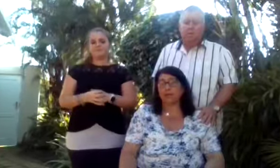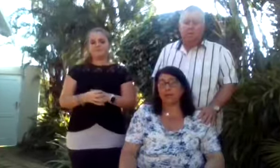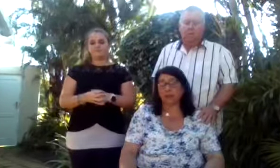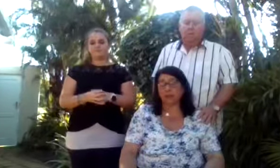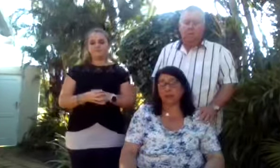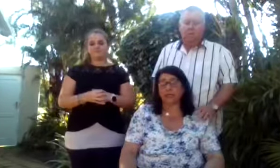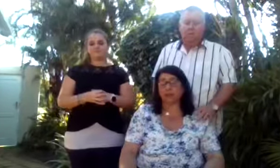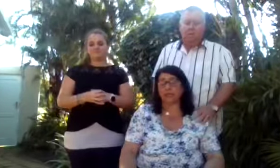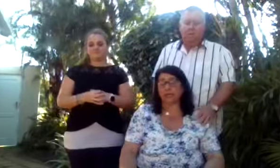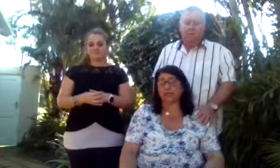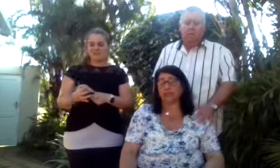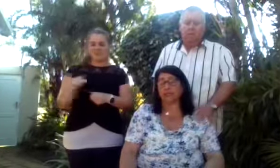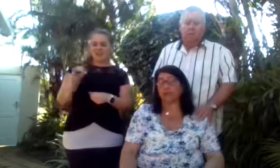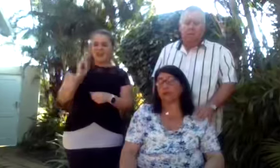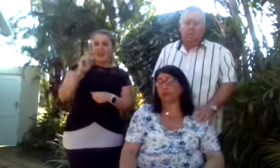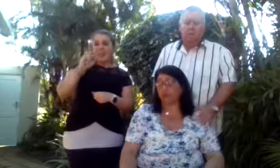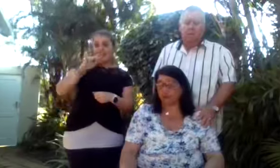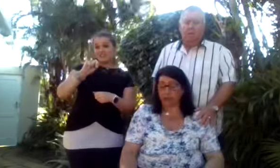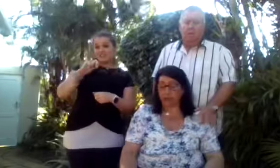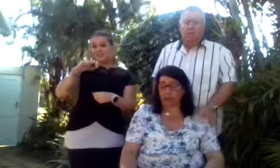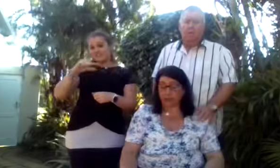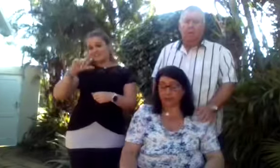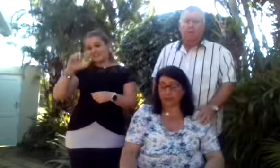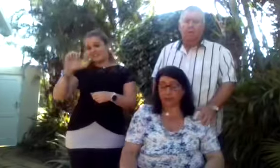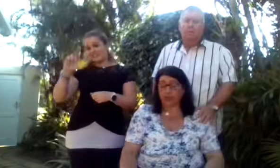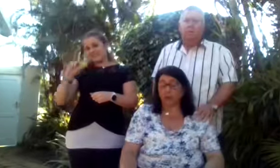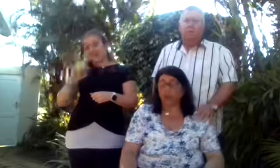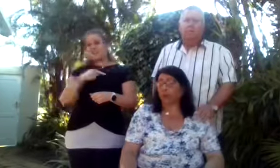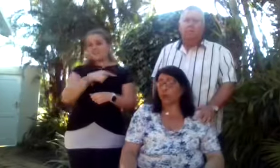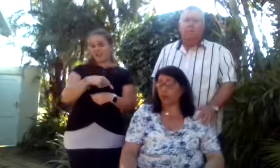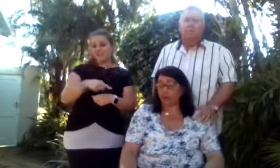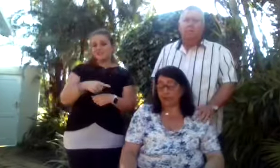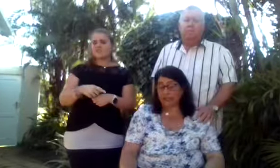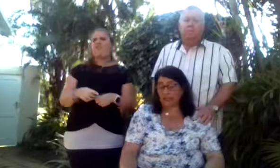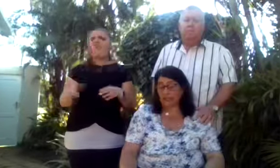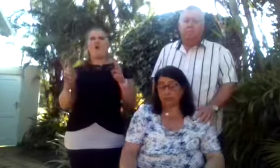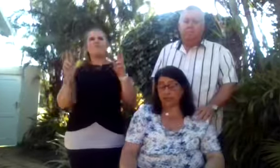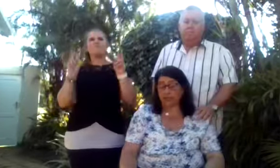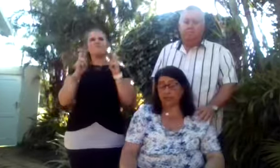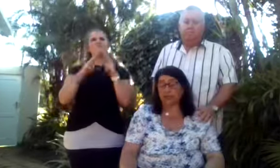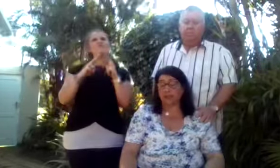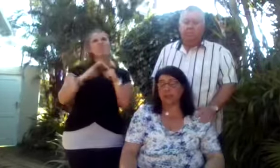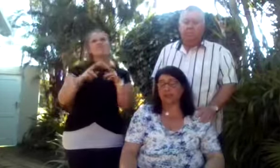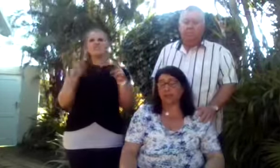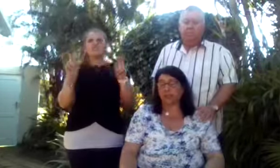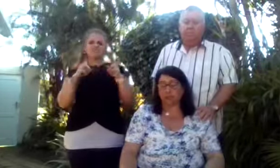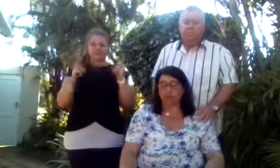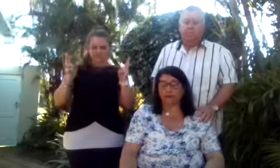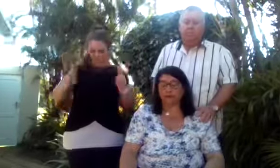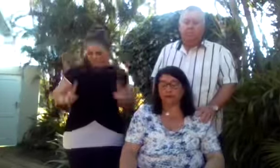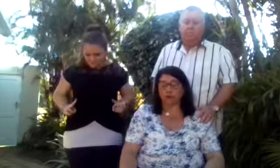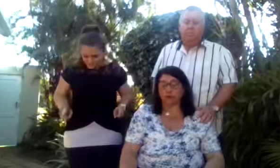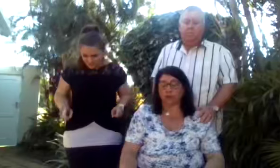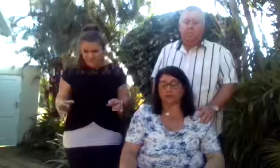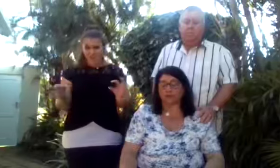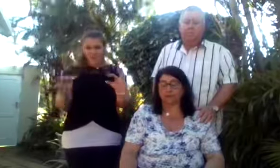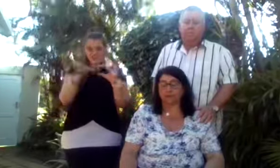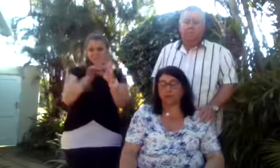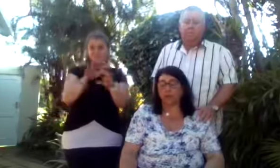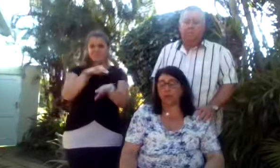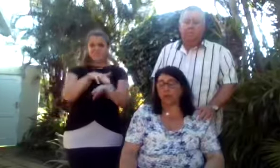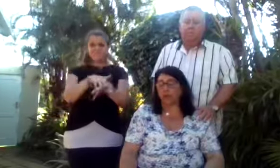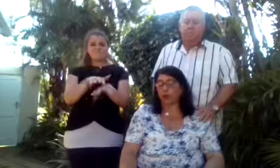The Ingle's and the Nights are a very rare breed. We are not related by blood, but by a bond far stronger.